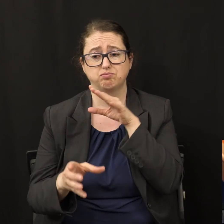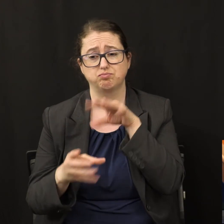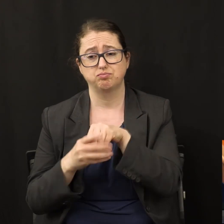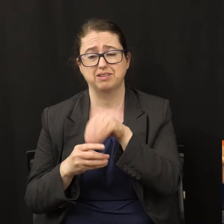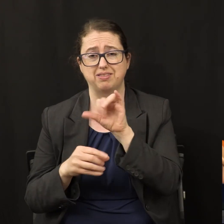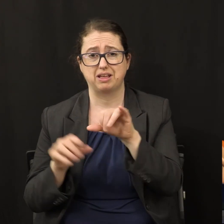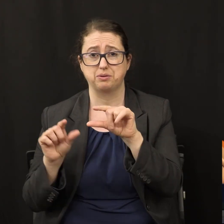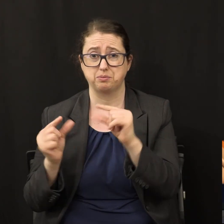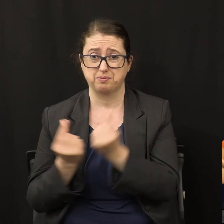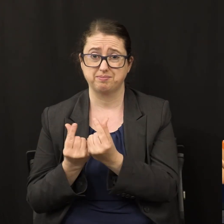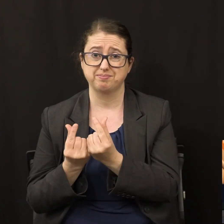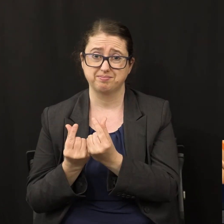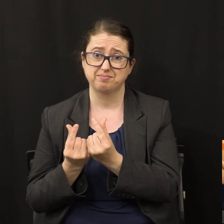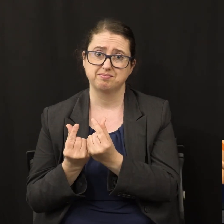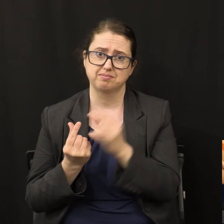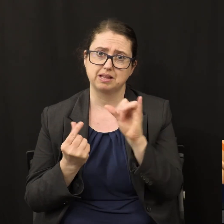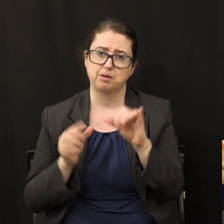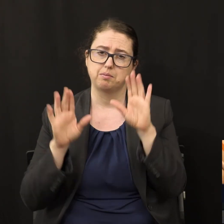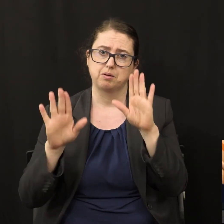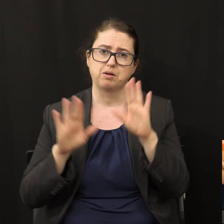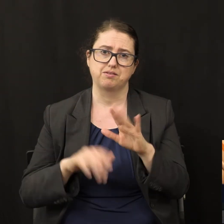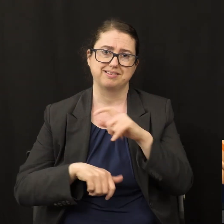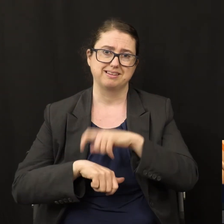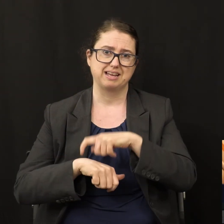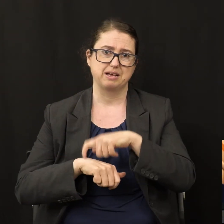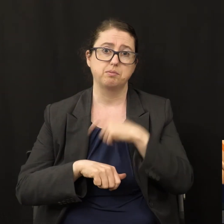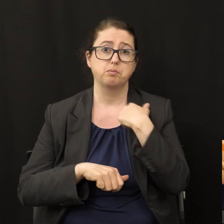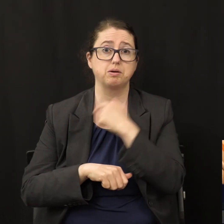you know that will be a wonderful time we'll actually be able to sing